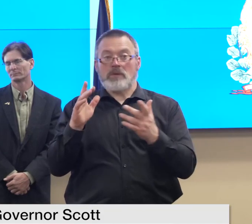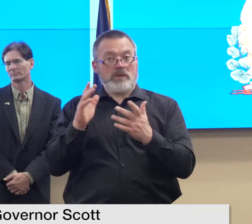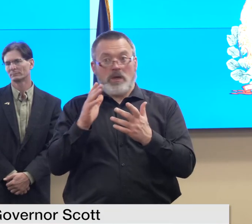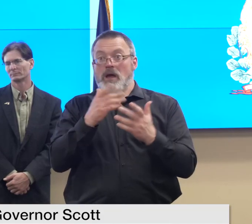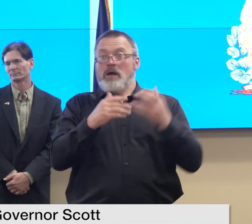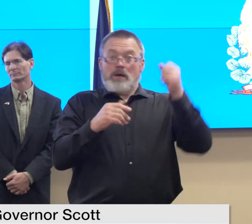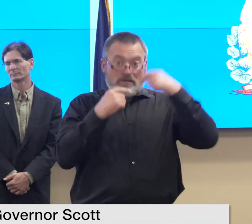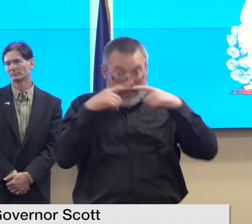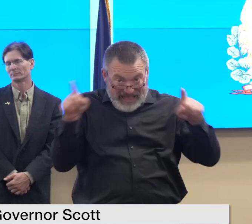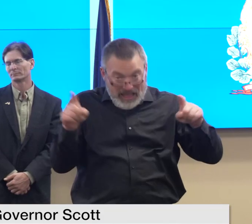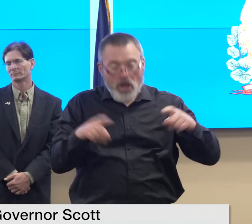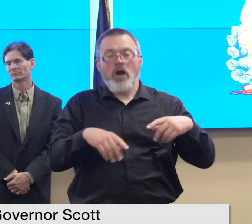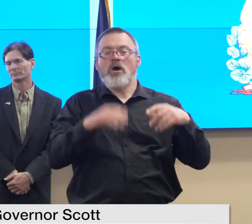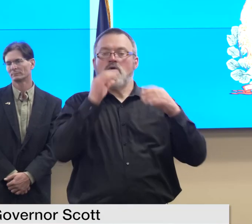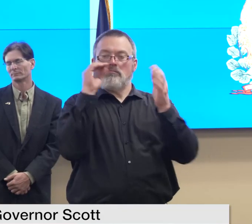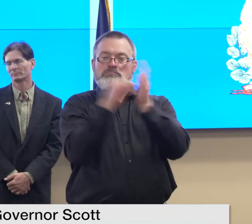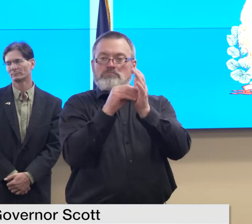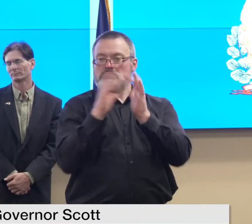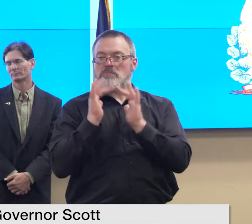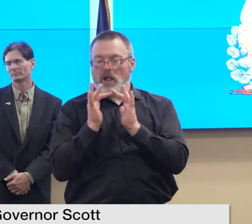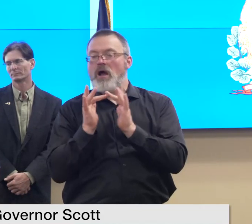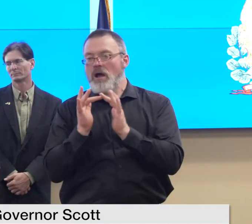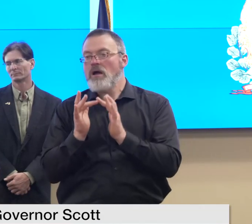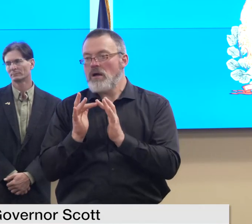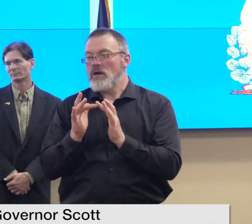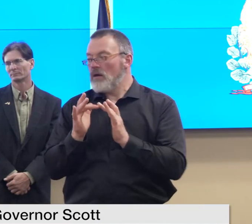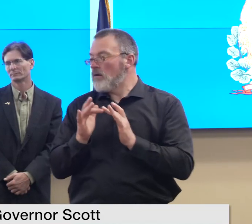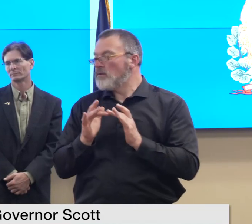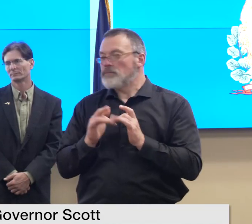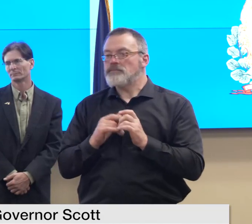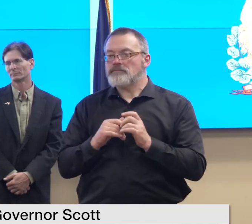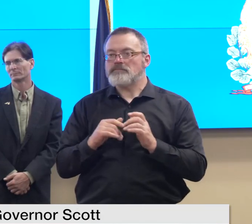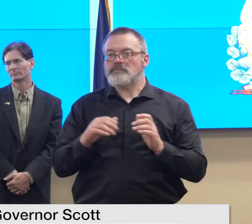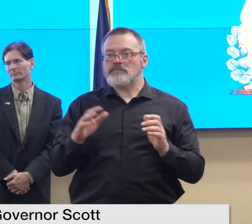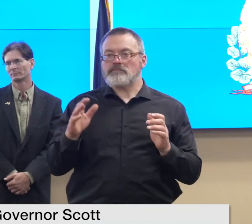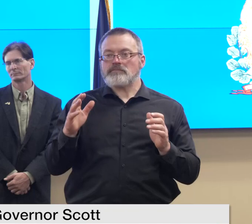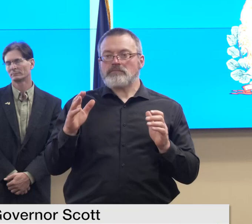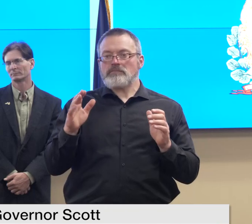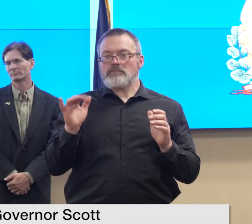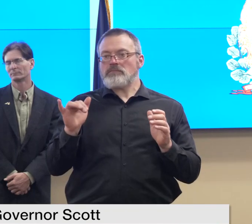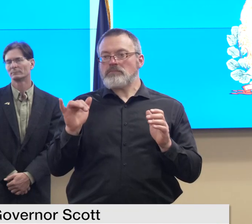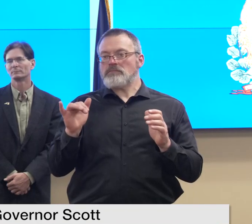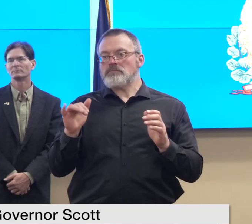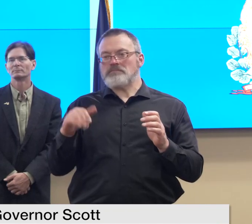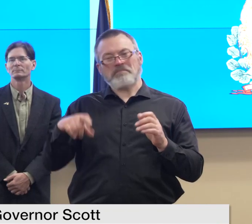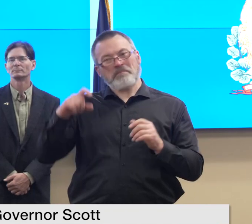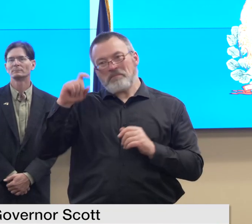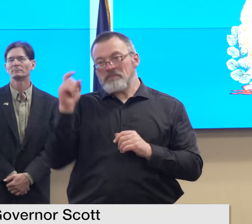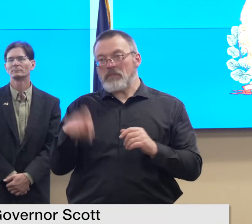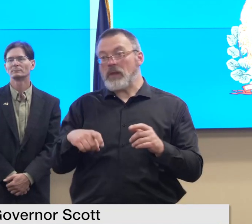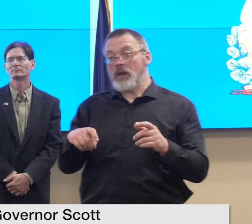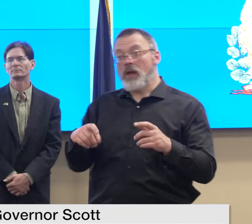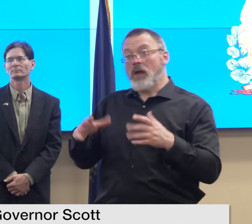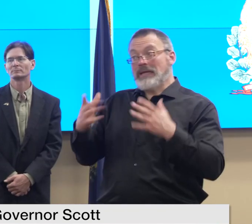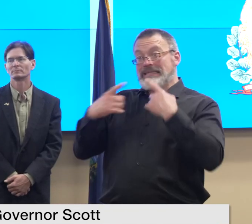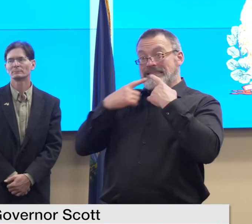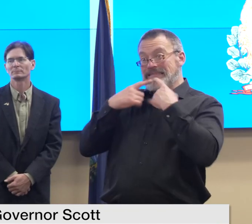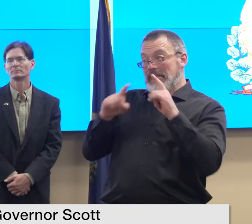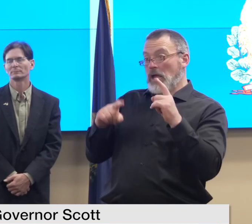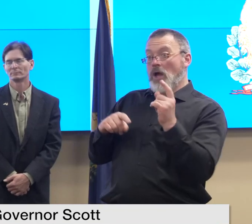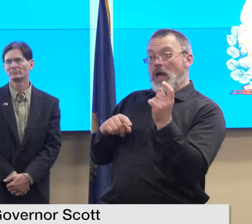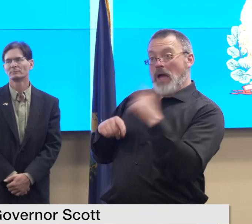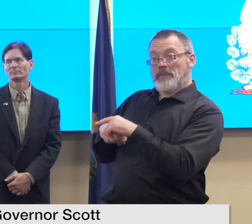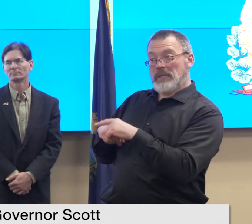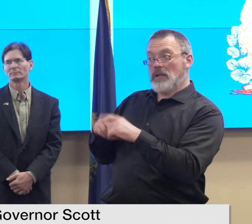okay but there's there won't is when if there is a declaration is there still is there going to be a deadline